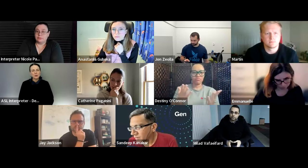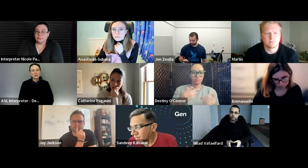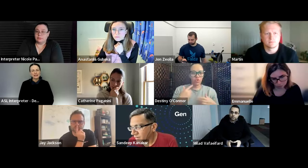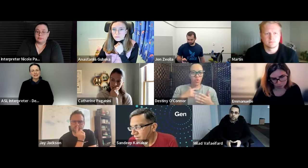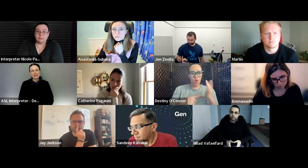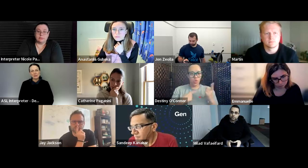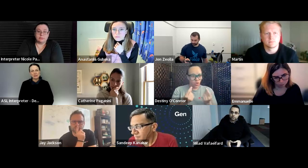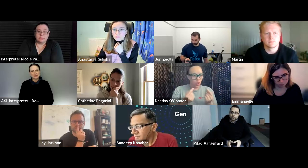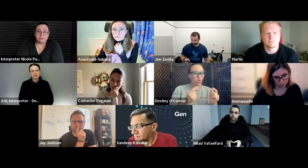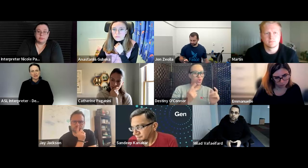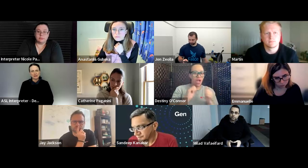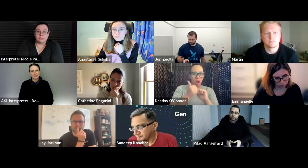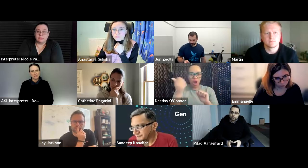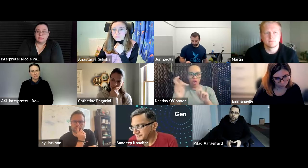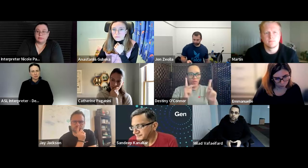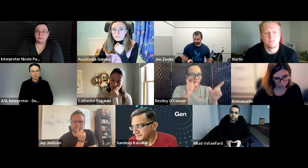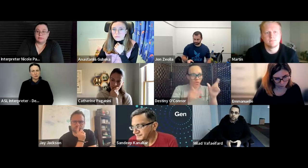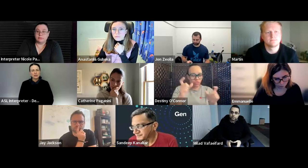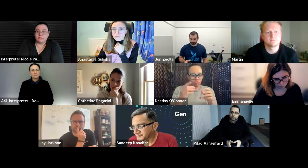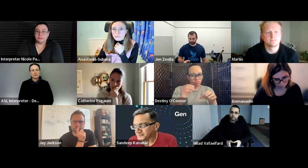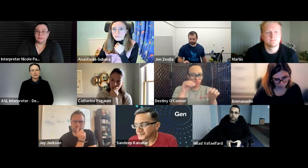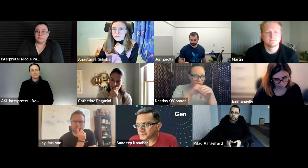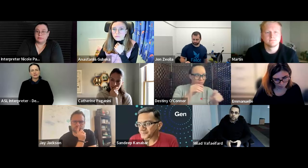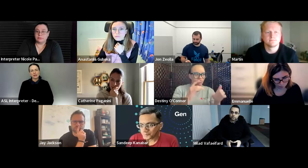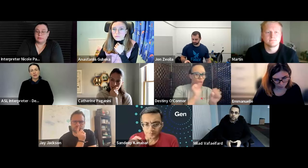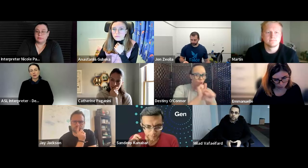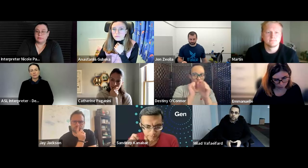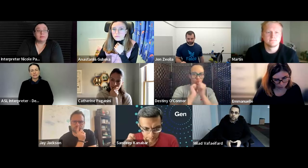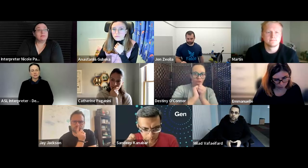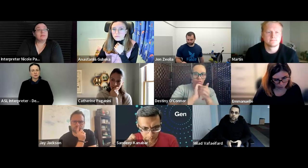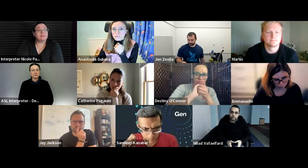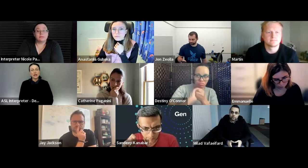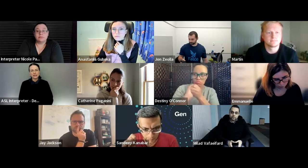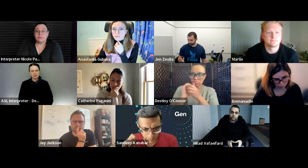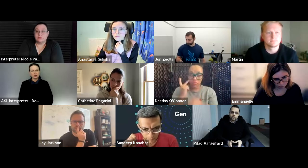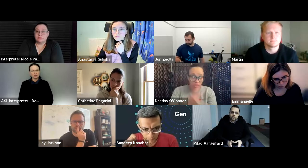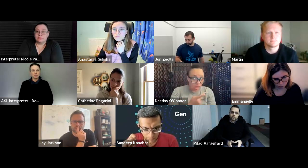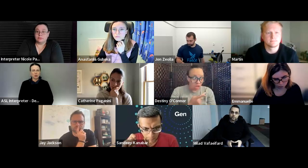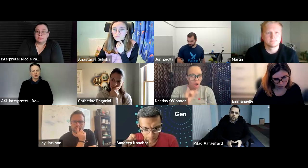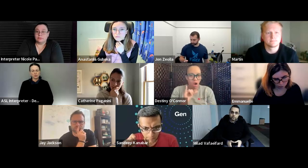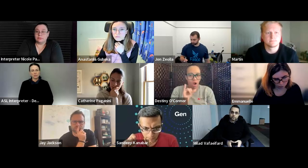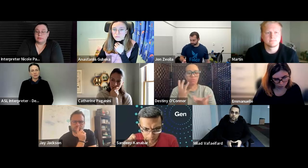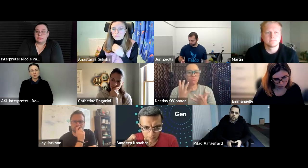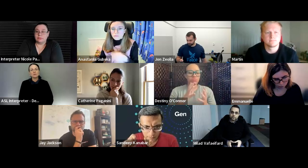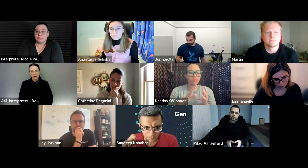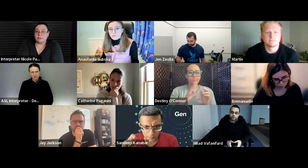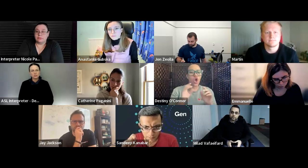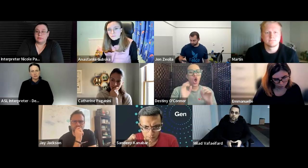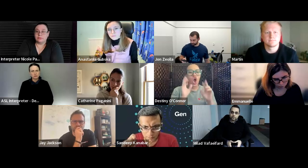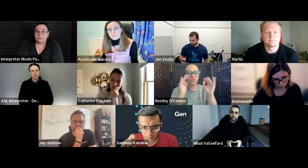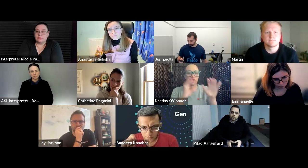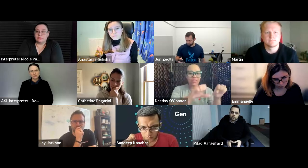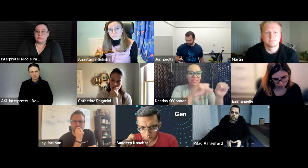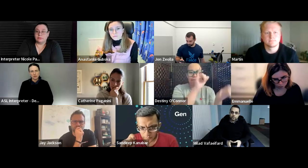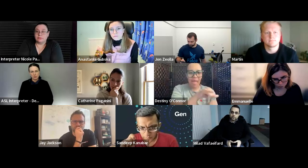them so that would be something that we could do that other companies who've done it could partner with companies who have not